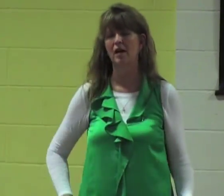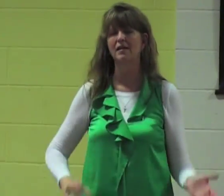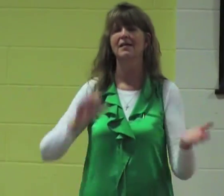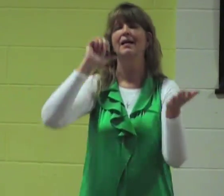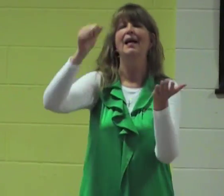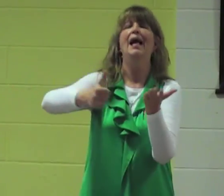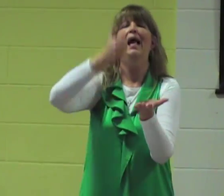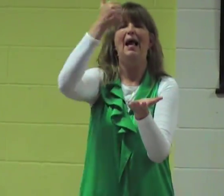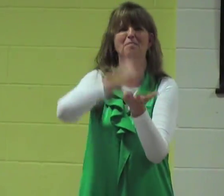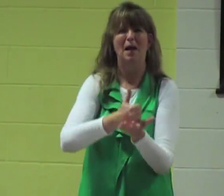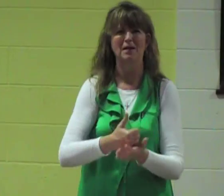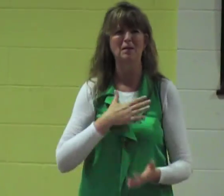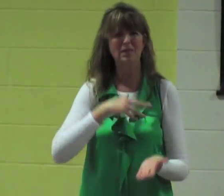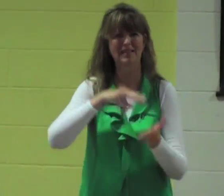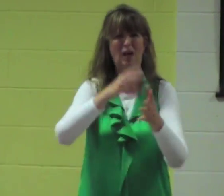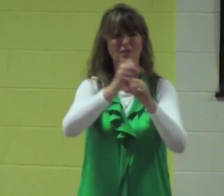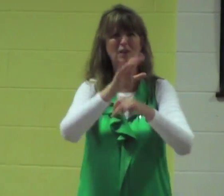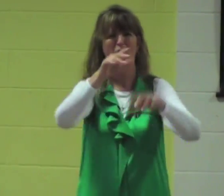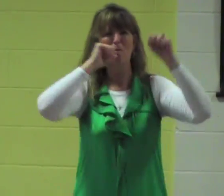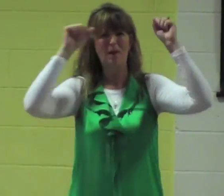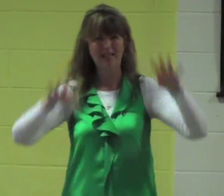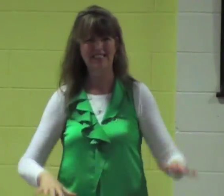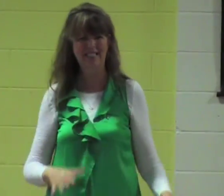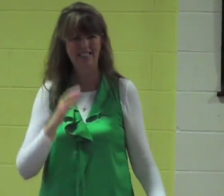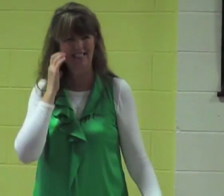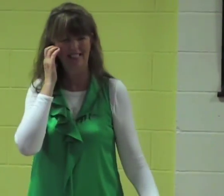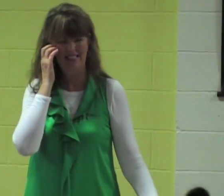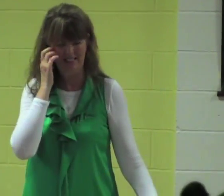this in the name of Jesus Christ amen please stand for your